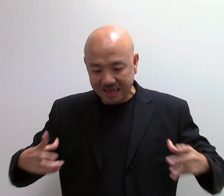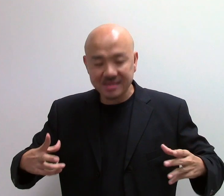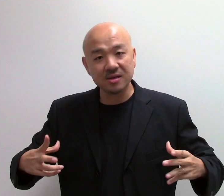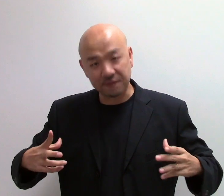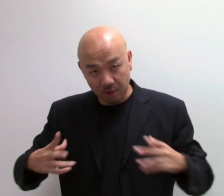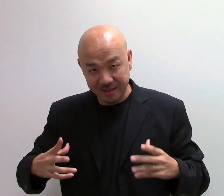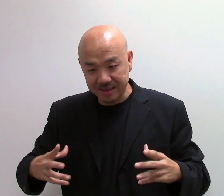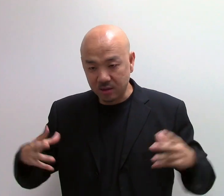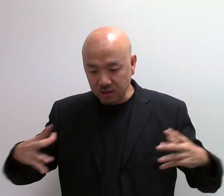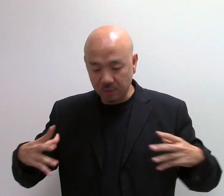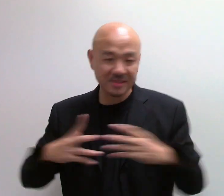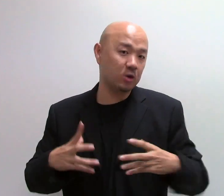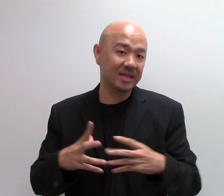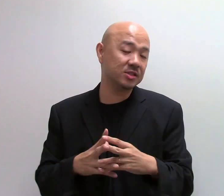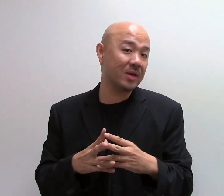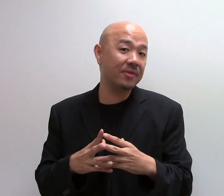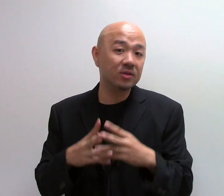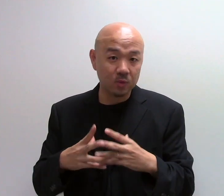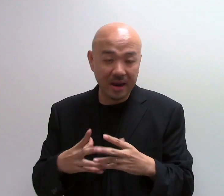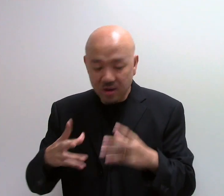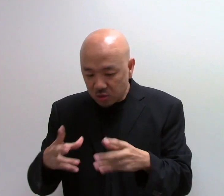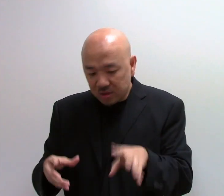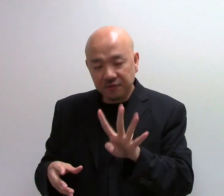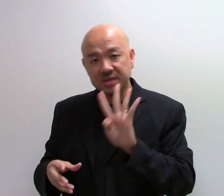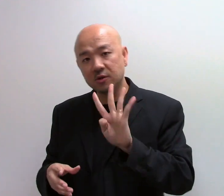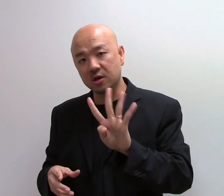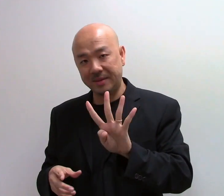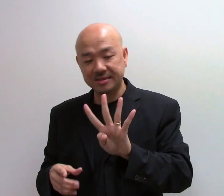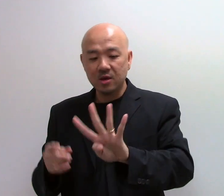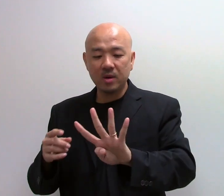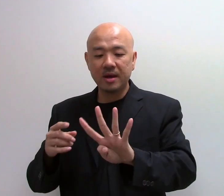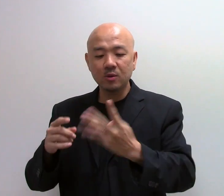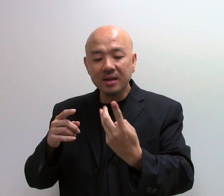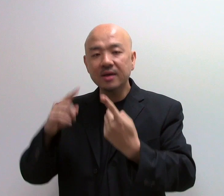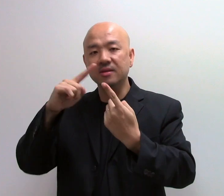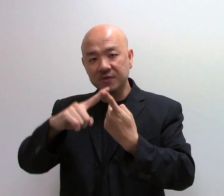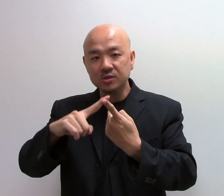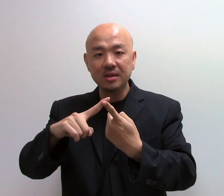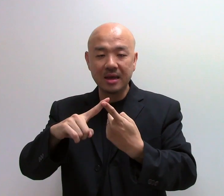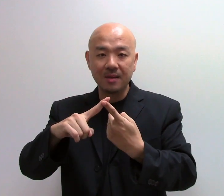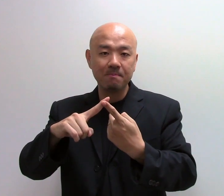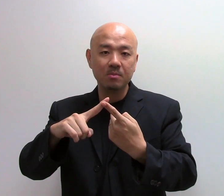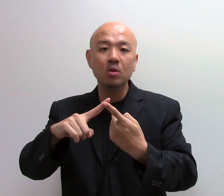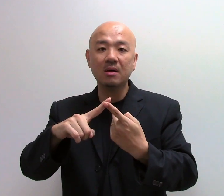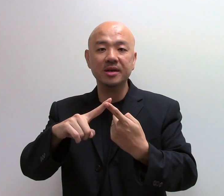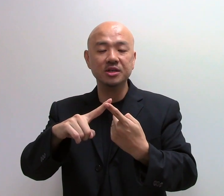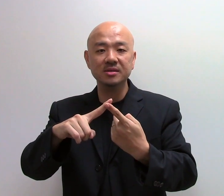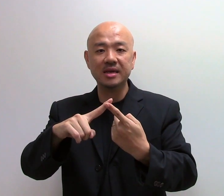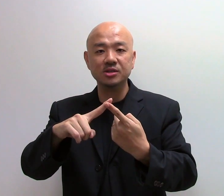a cluster of topics. And all topics are connected together to where? To the first 4 topics. Whereby you learn the first one, mole calculations and